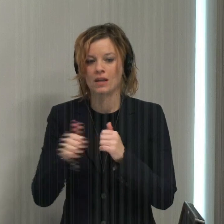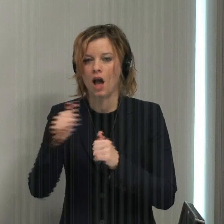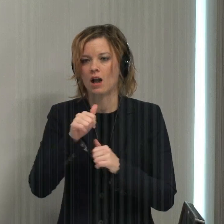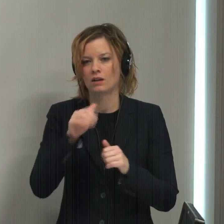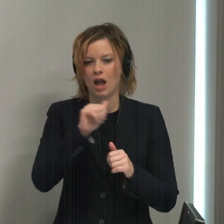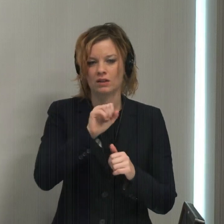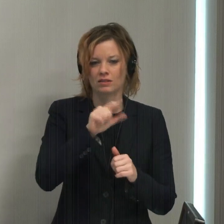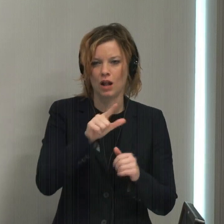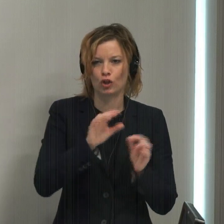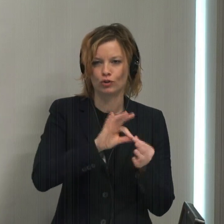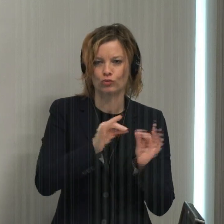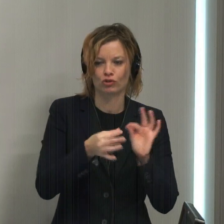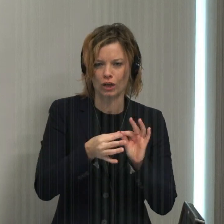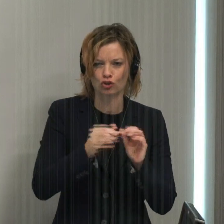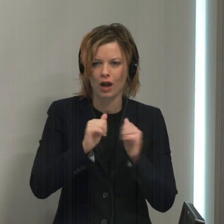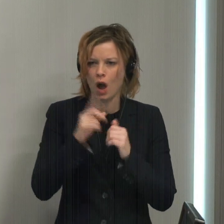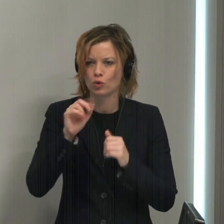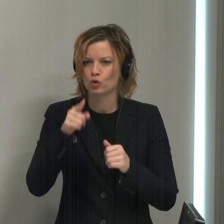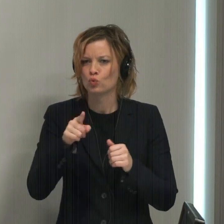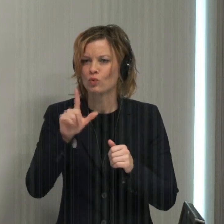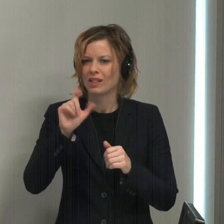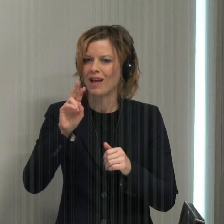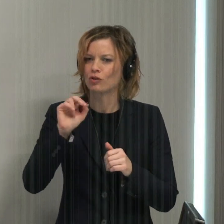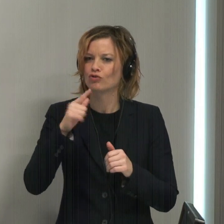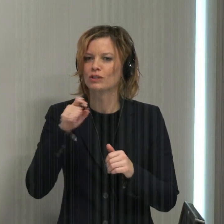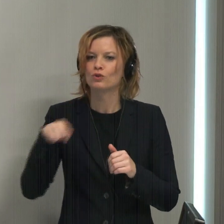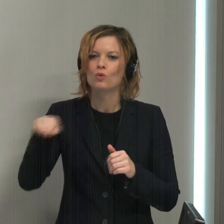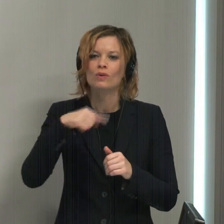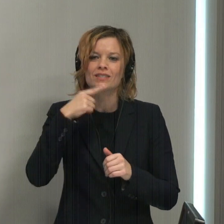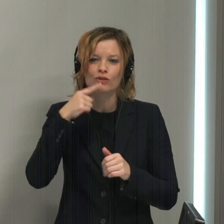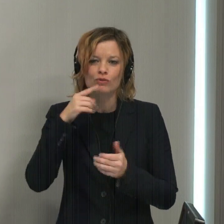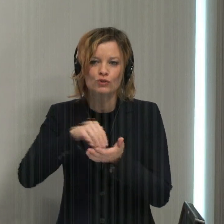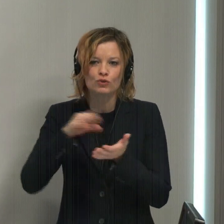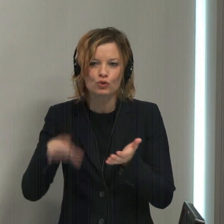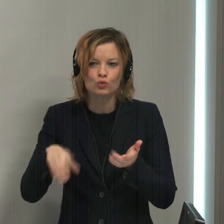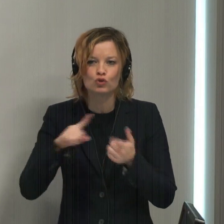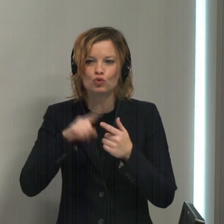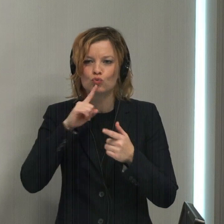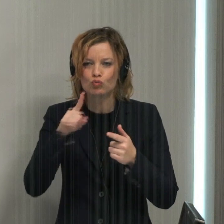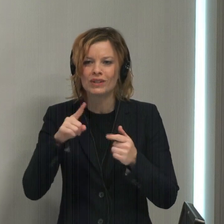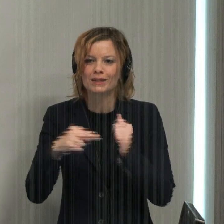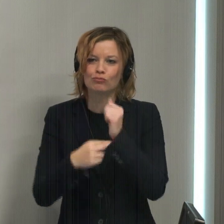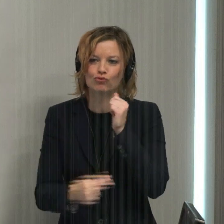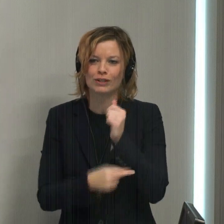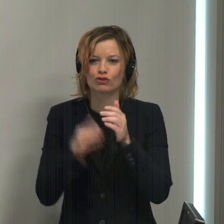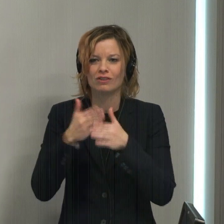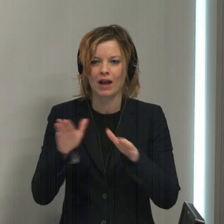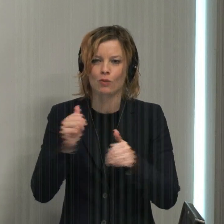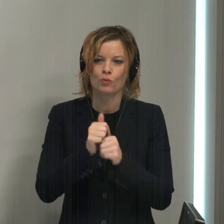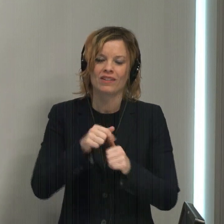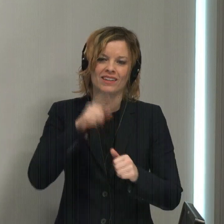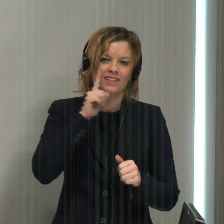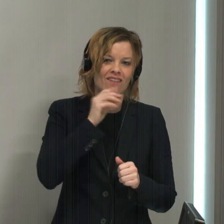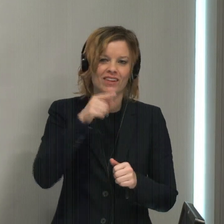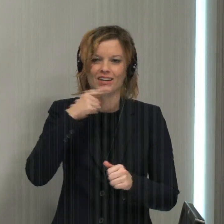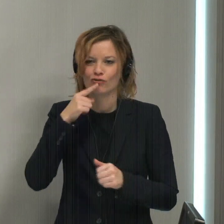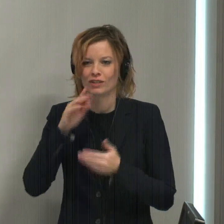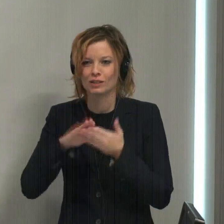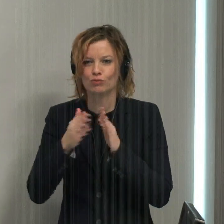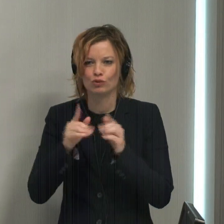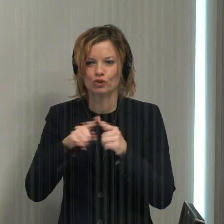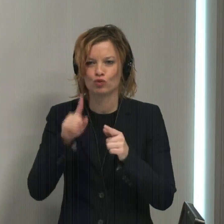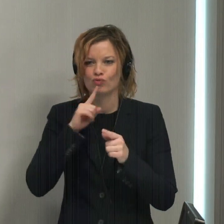Language interpretation, how do you leverage those hearing students to bridge divides between deaf and hearing communities to